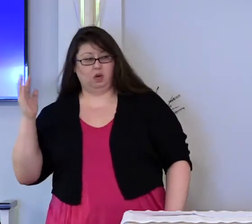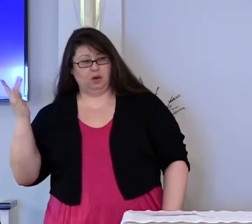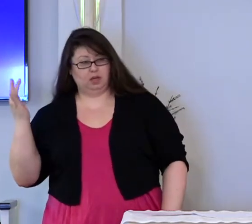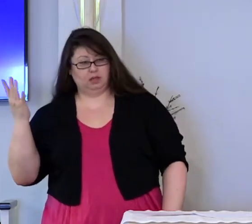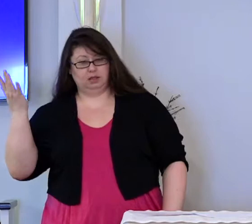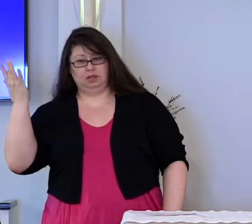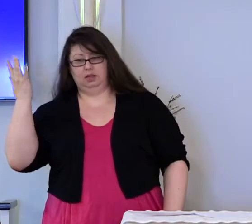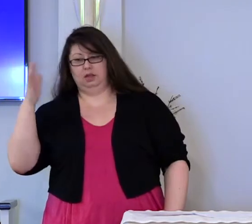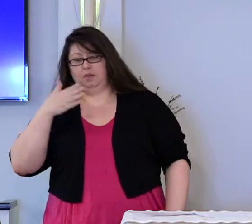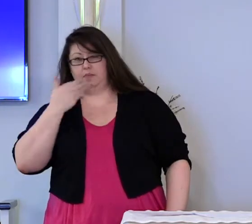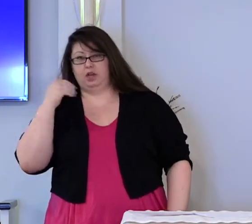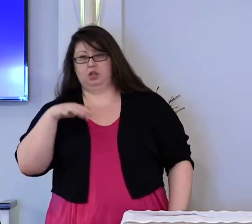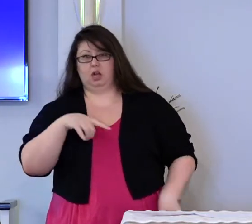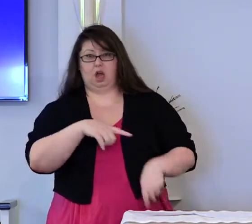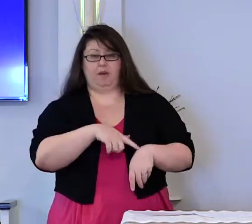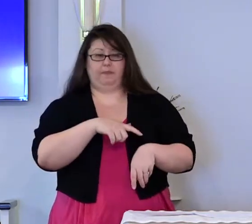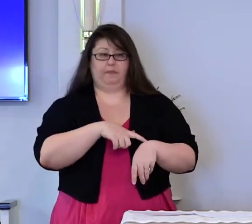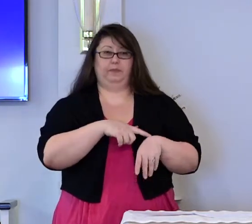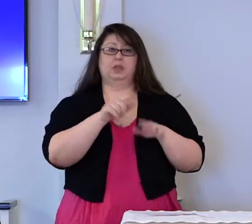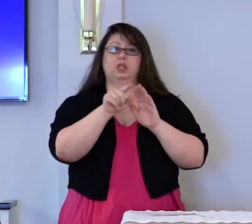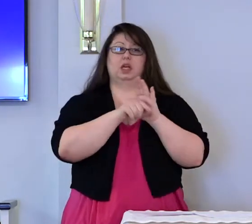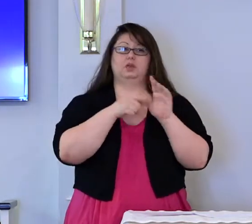time. The Gospel of the Lord.